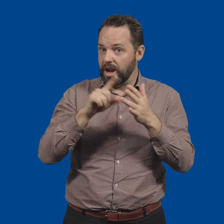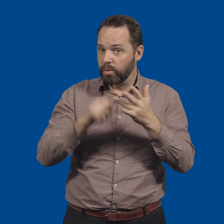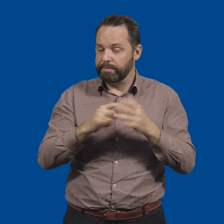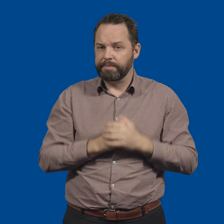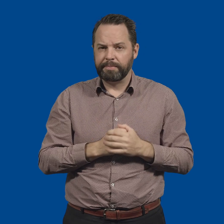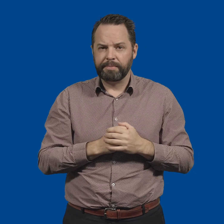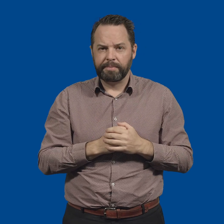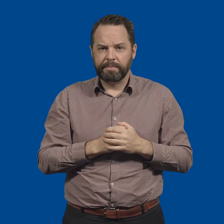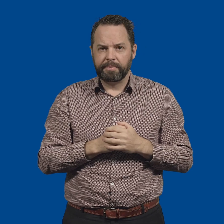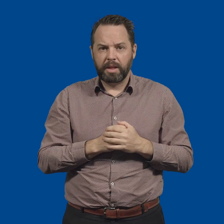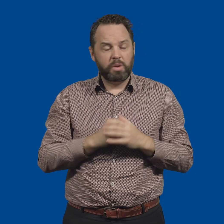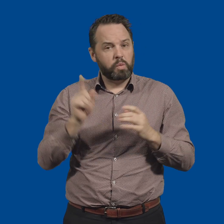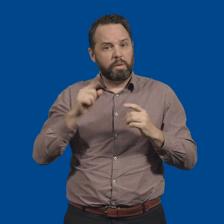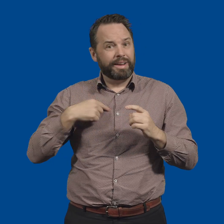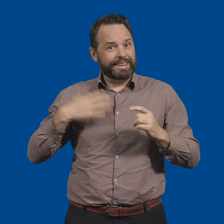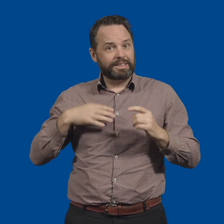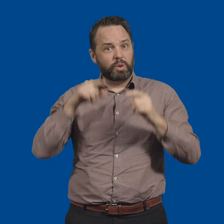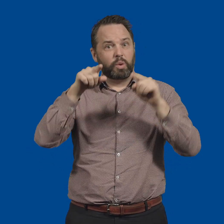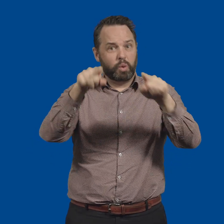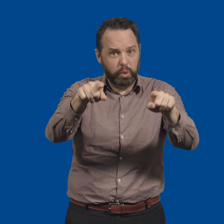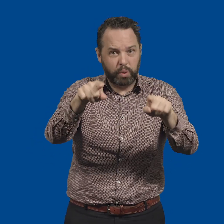What we're looking for in applicants.